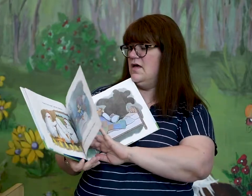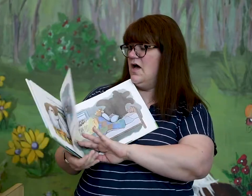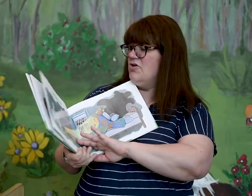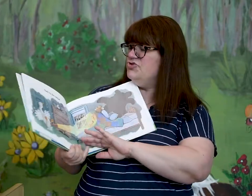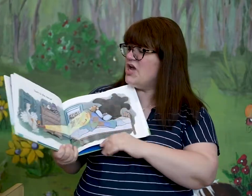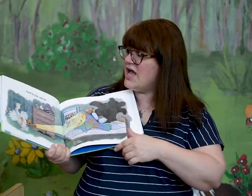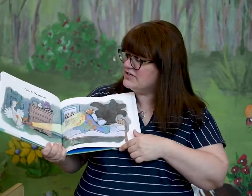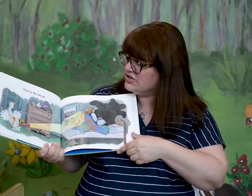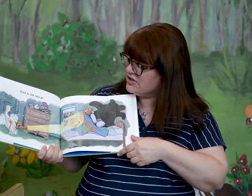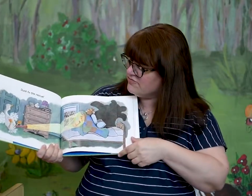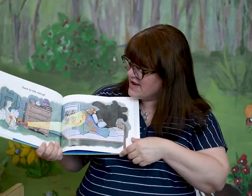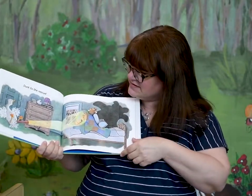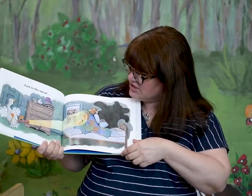Duck to the rescue!